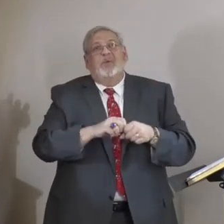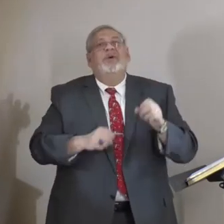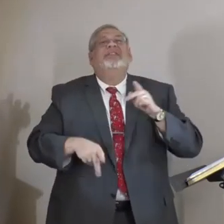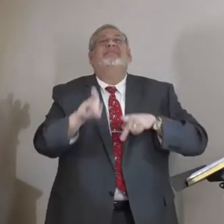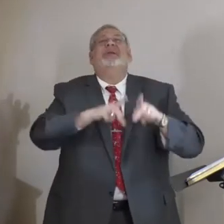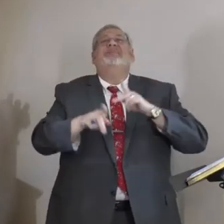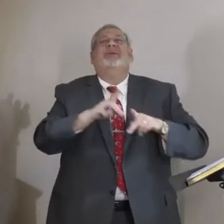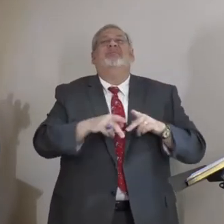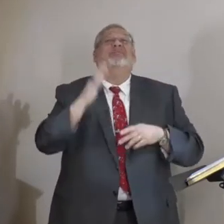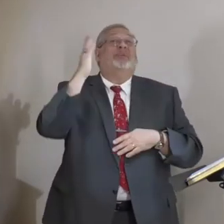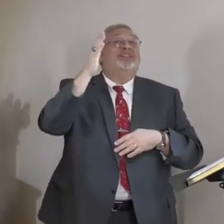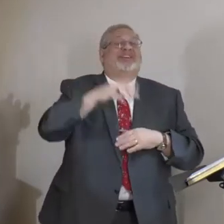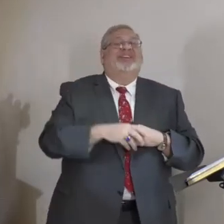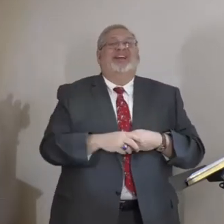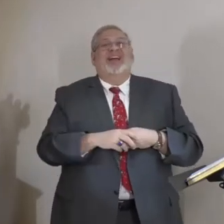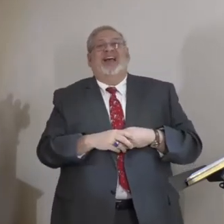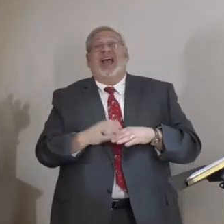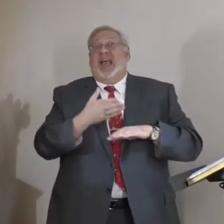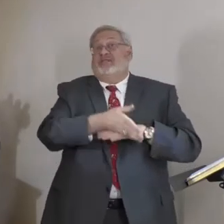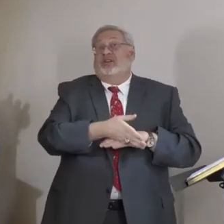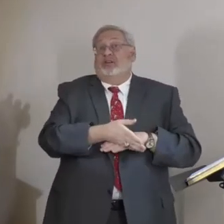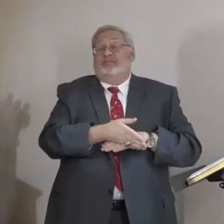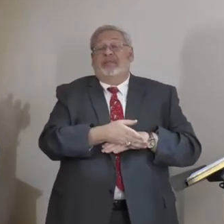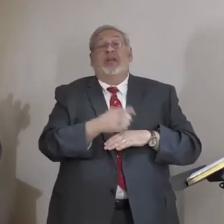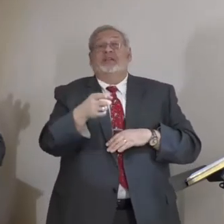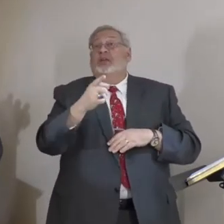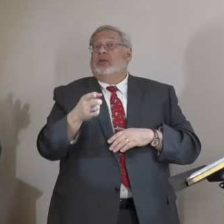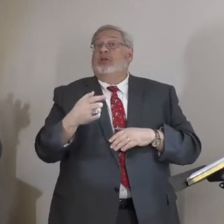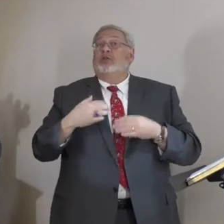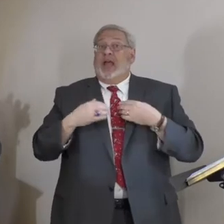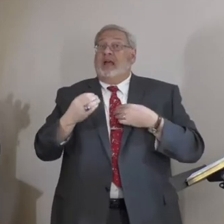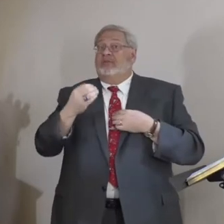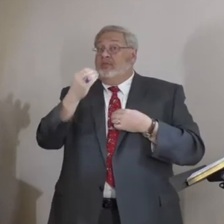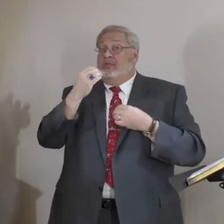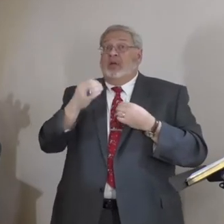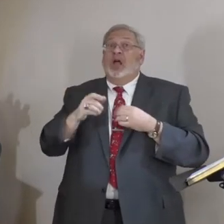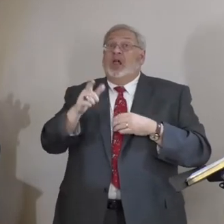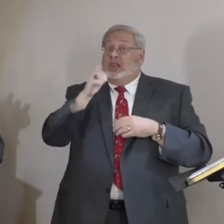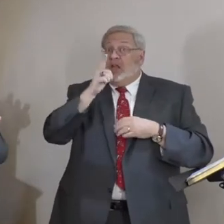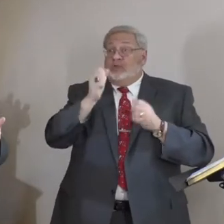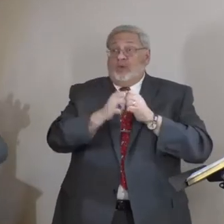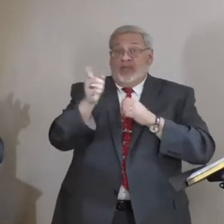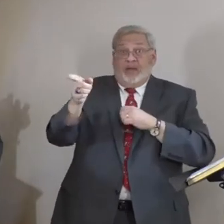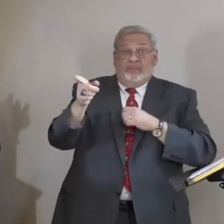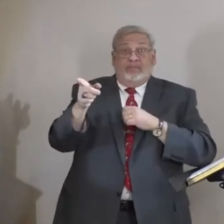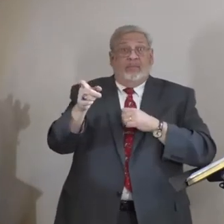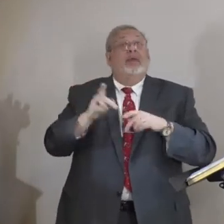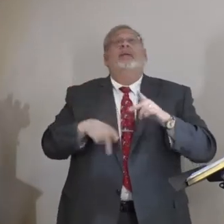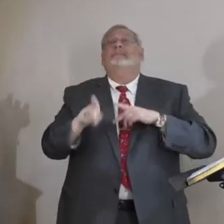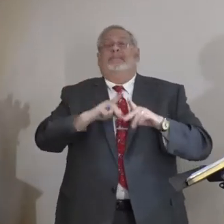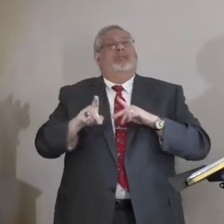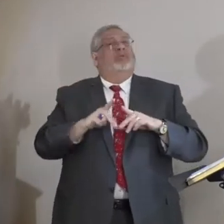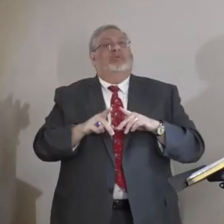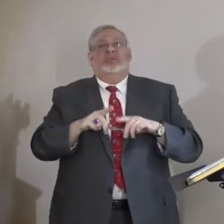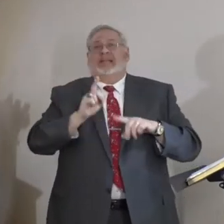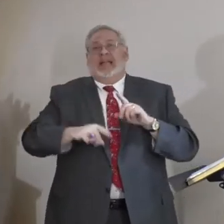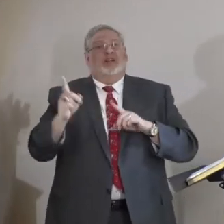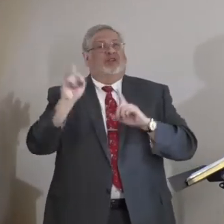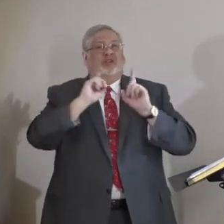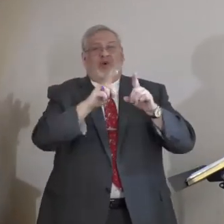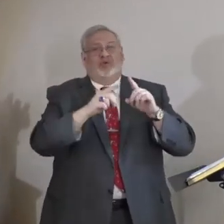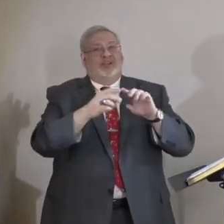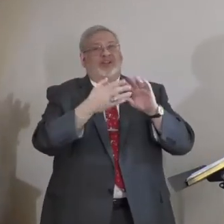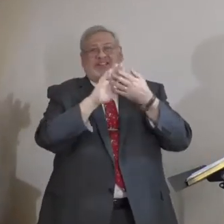preaching to them. And afterward, you know, they said, well, you know, you're going to have this meal over here. They would not let people come to their village without feeding them. And,